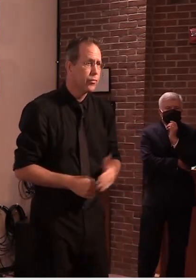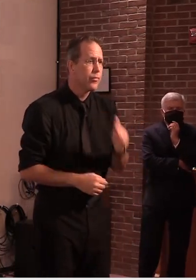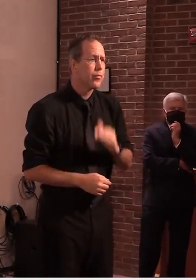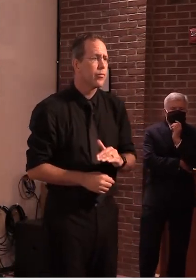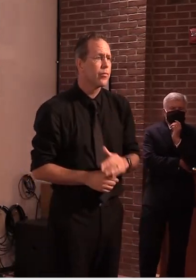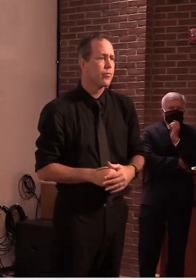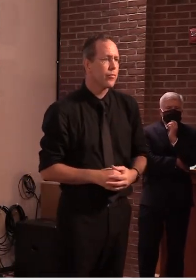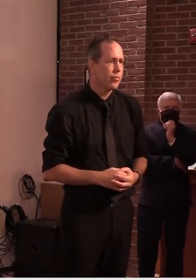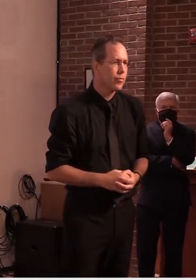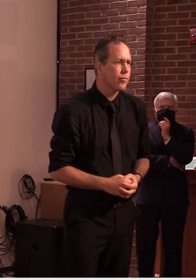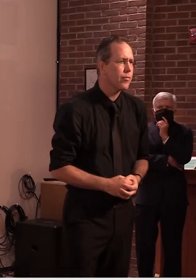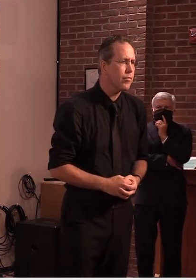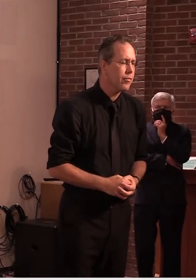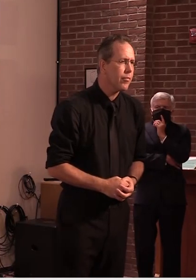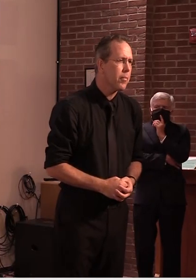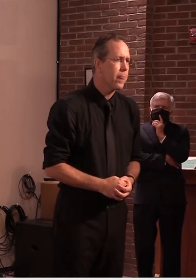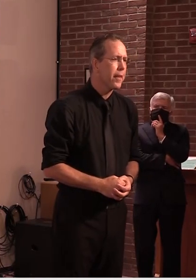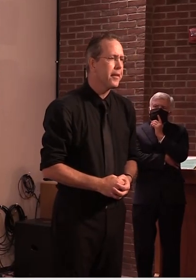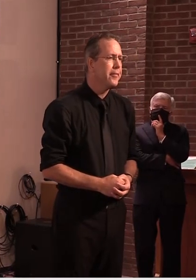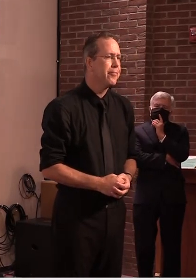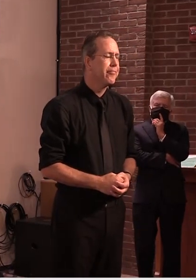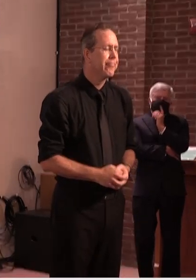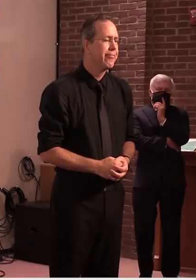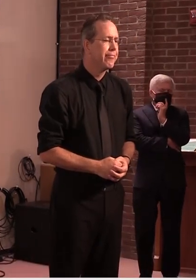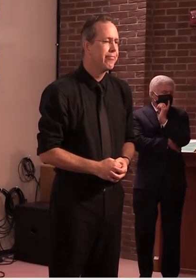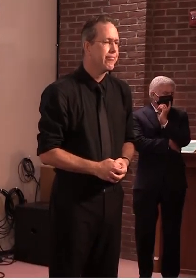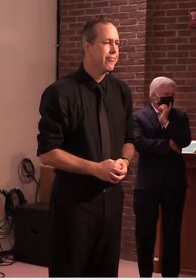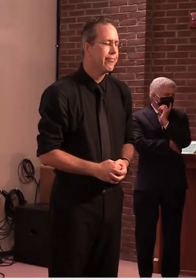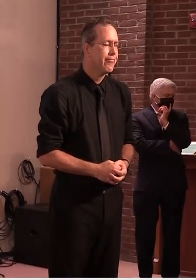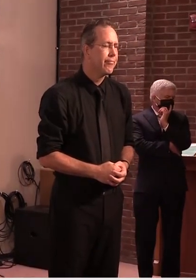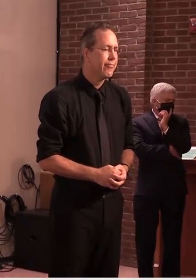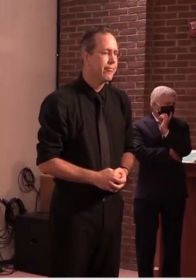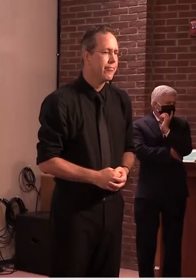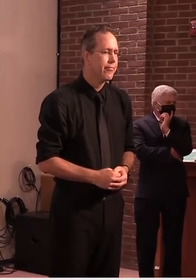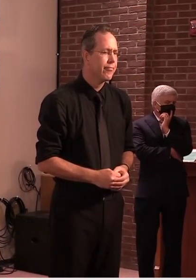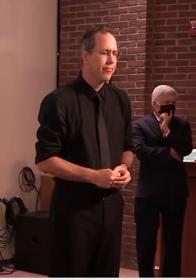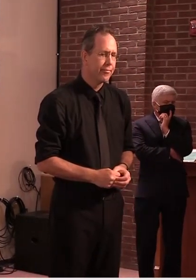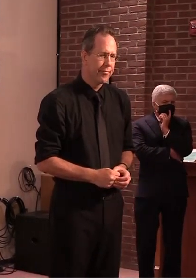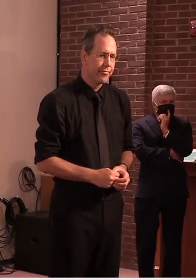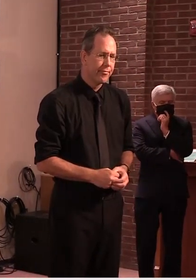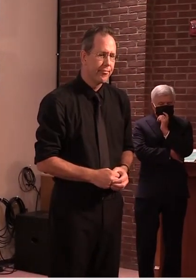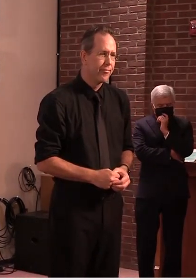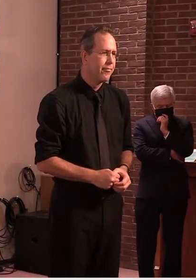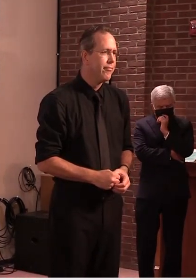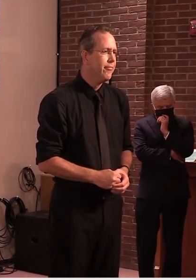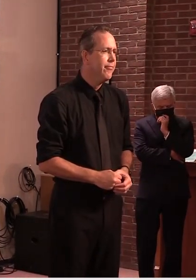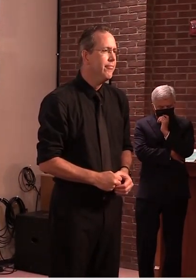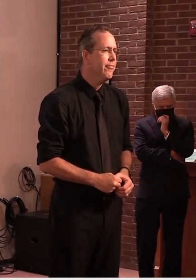governor and commissioner thank you greg austin burlington free press